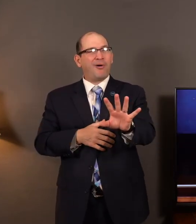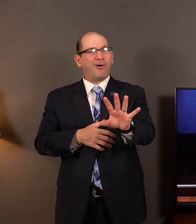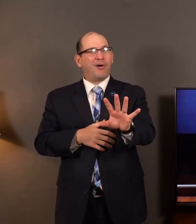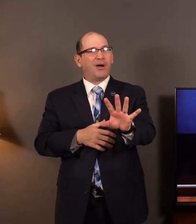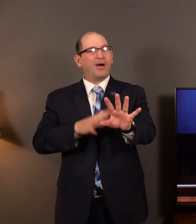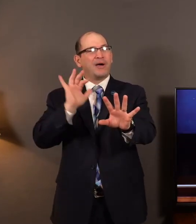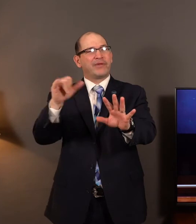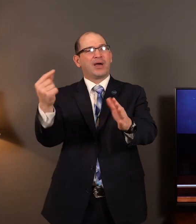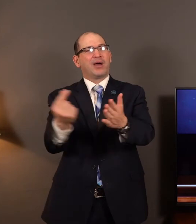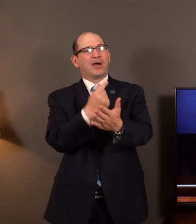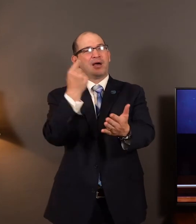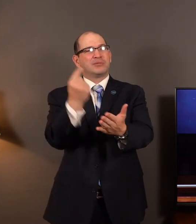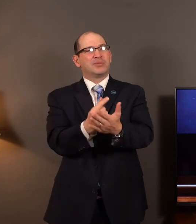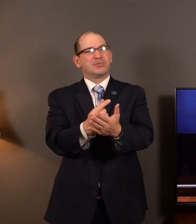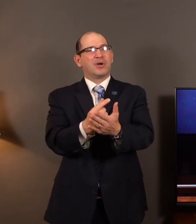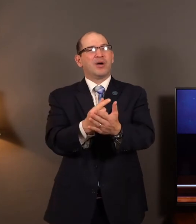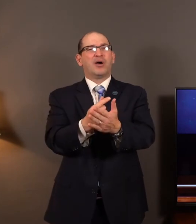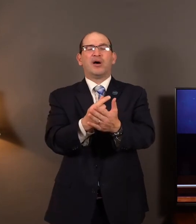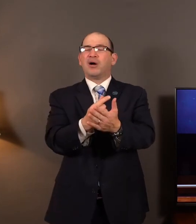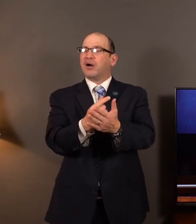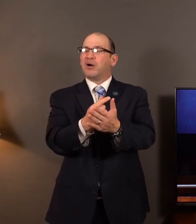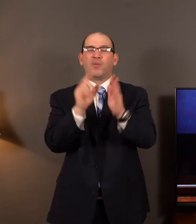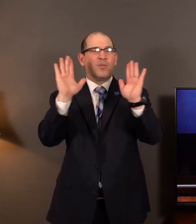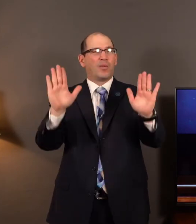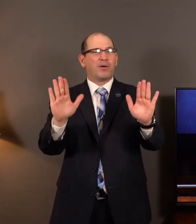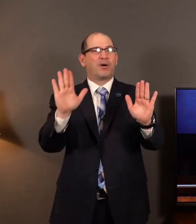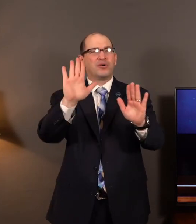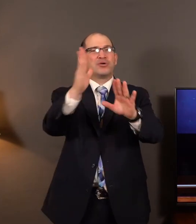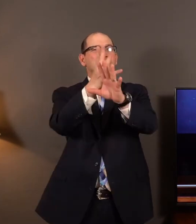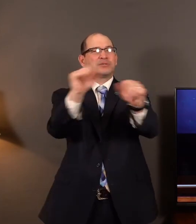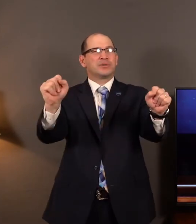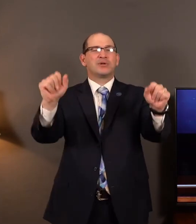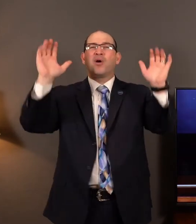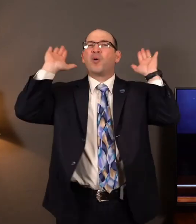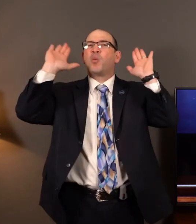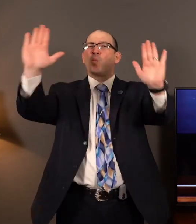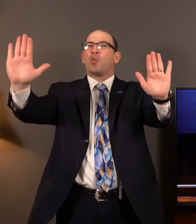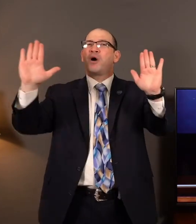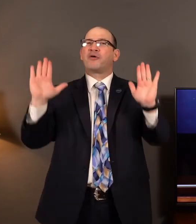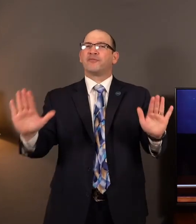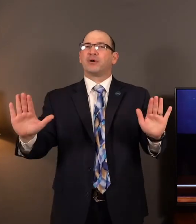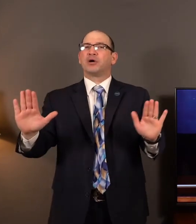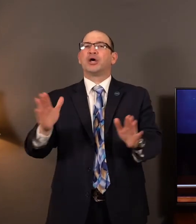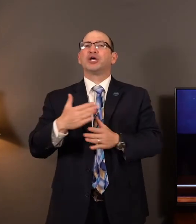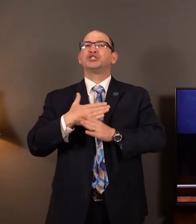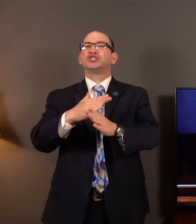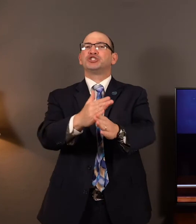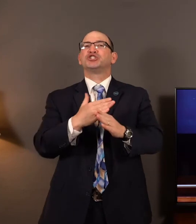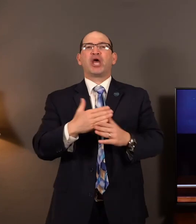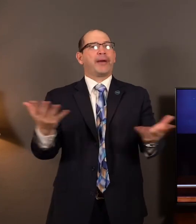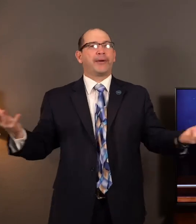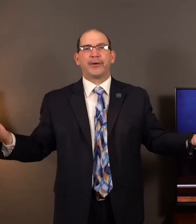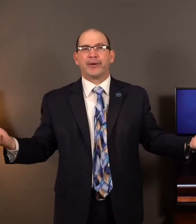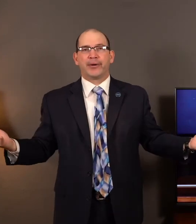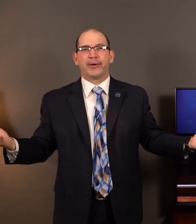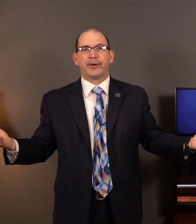of a personal relationship with Him. Savor it. Thank God for His goodness. But go beyond that and share it.